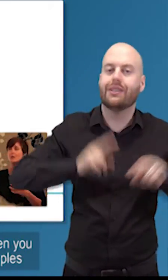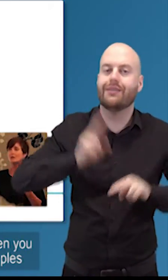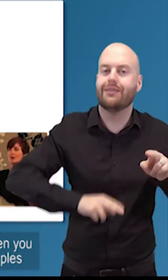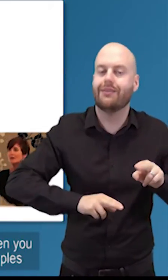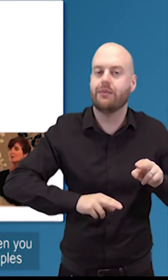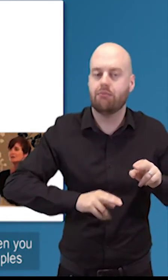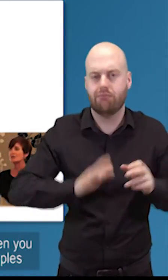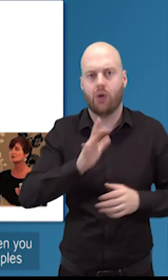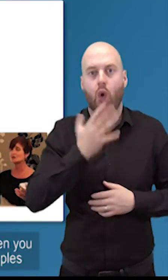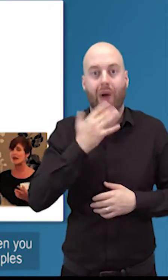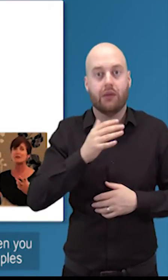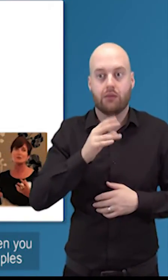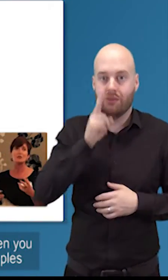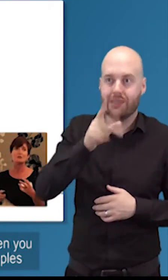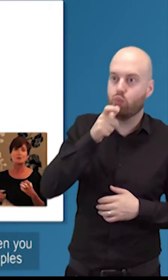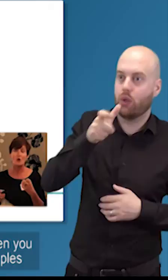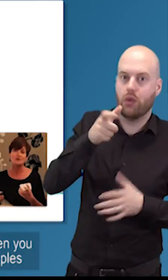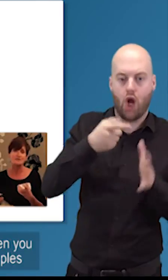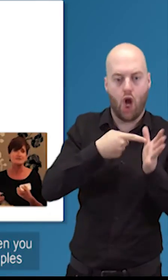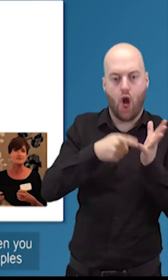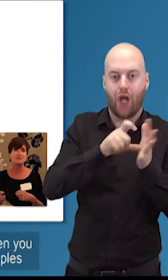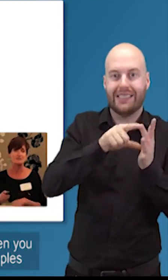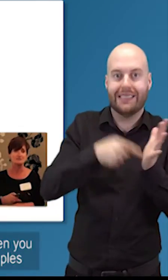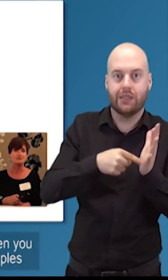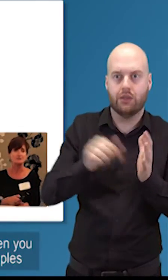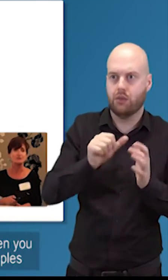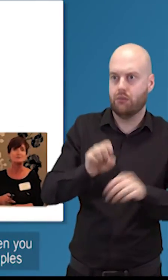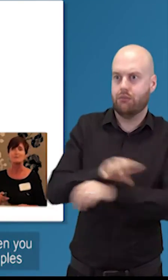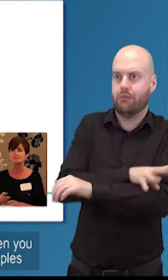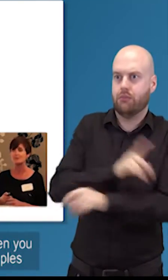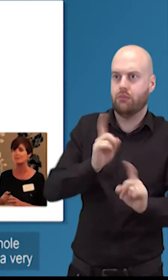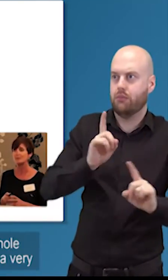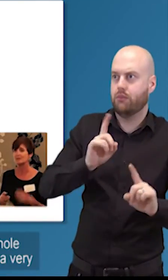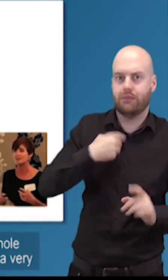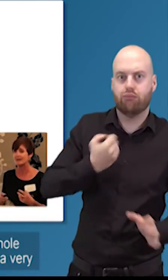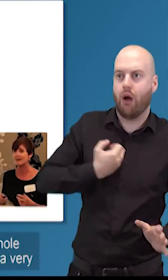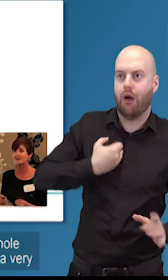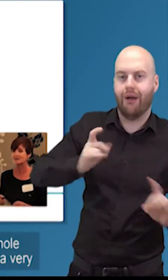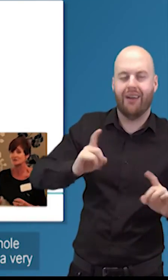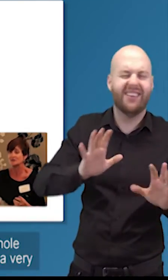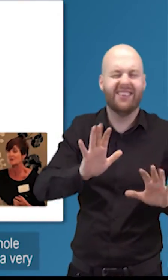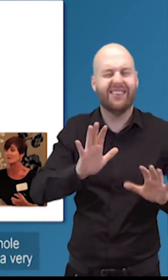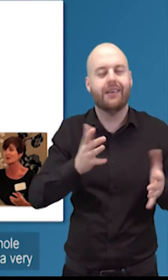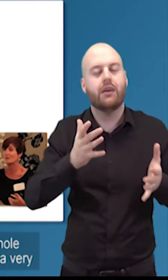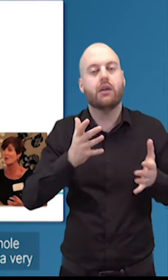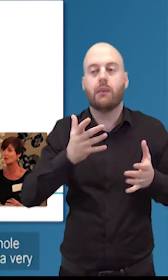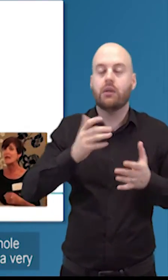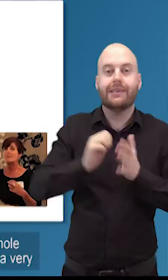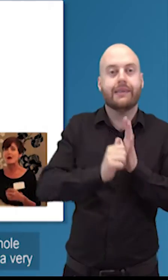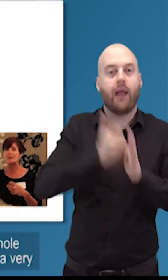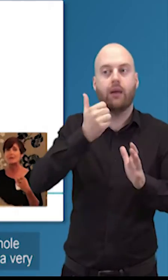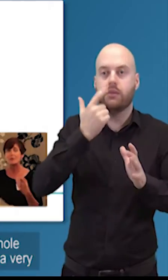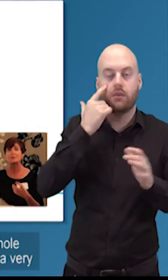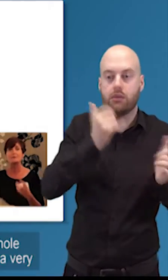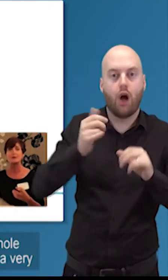when you hear the word skills audit i think when you hear the word audit it just makes you you know goose pimples come up and make you feel a bit nervous oh dear what have i done wrong